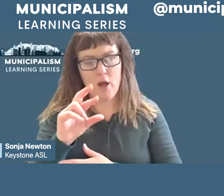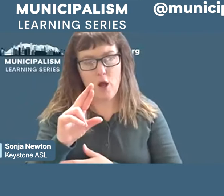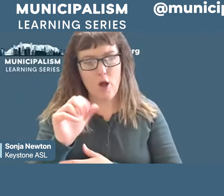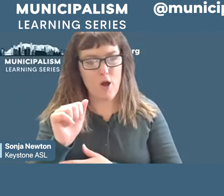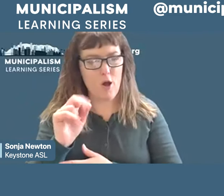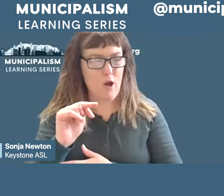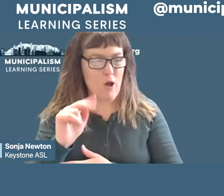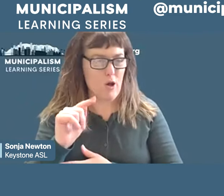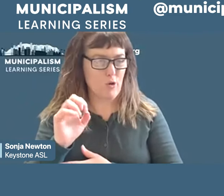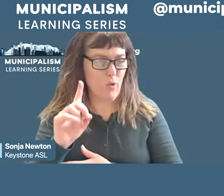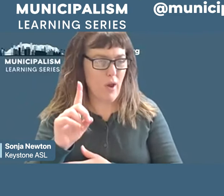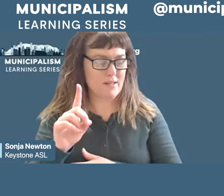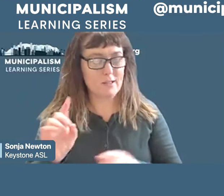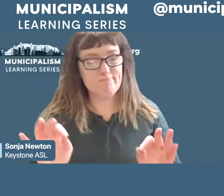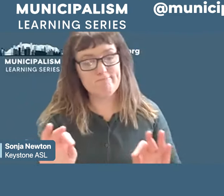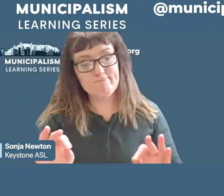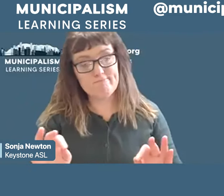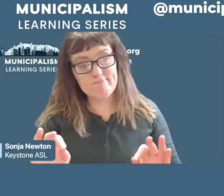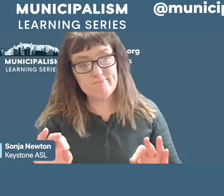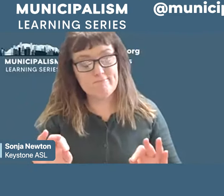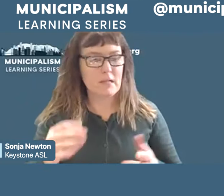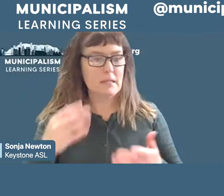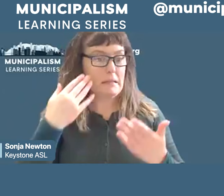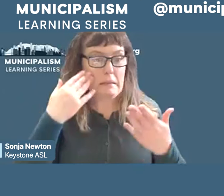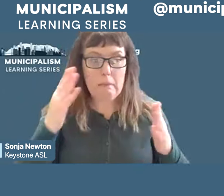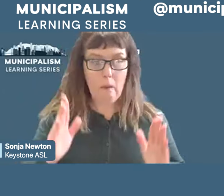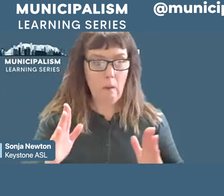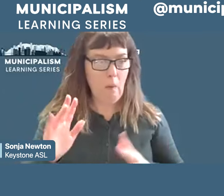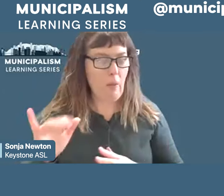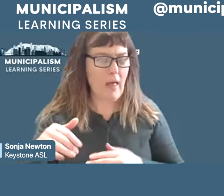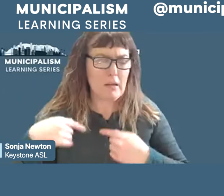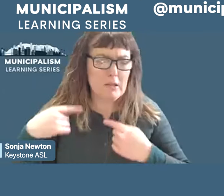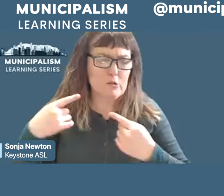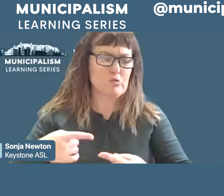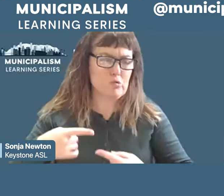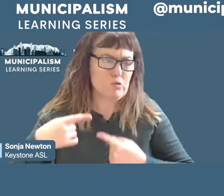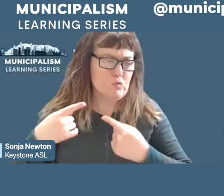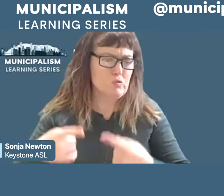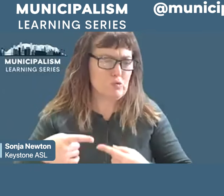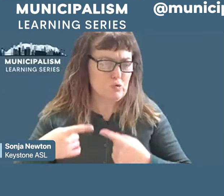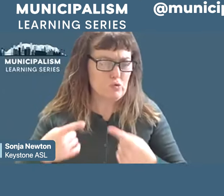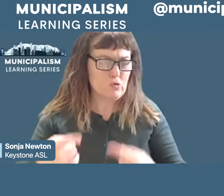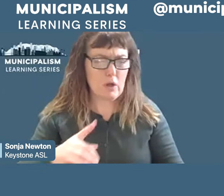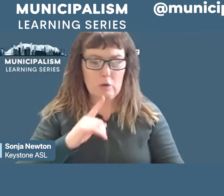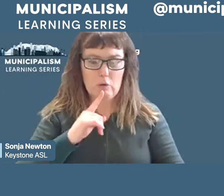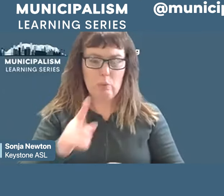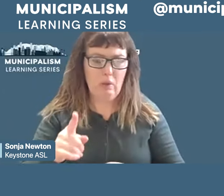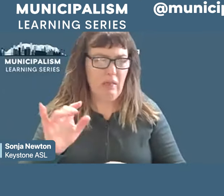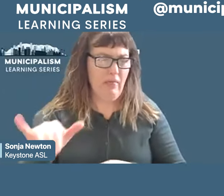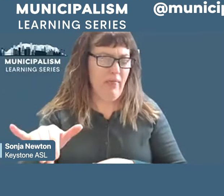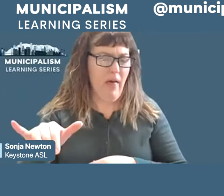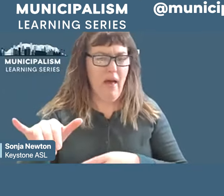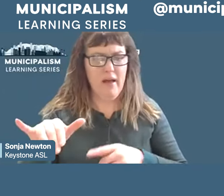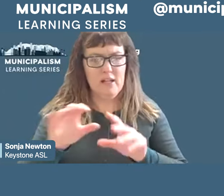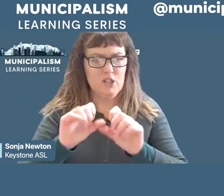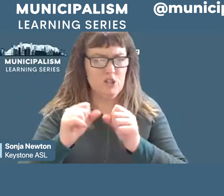that was driven by a socialist vision that this movement took